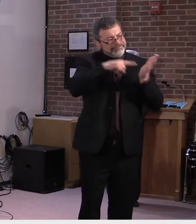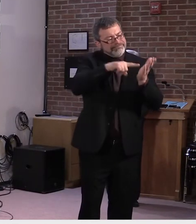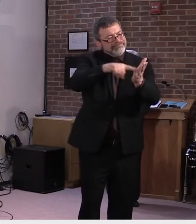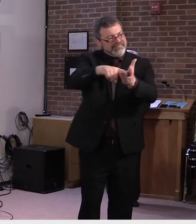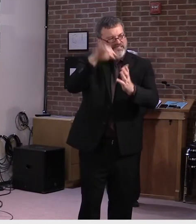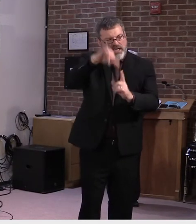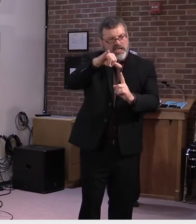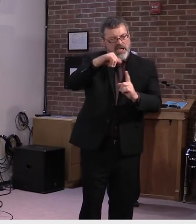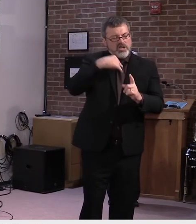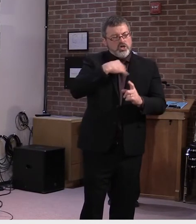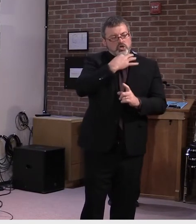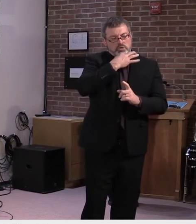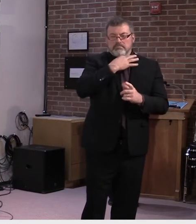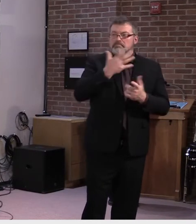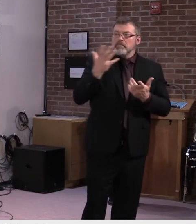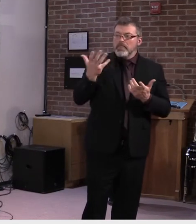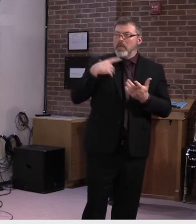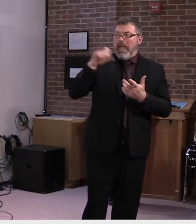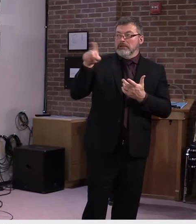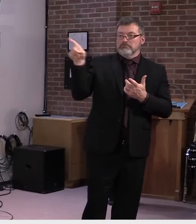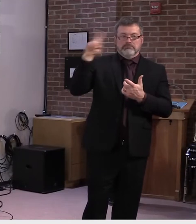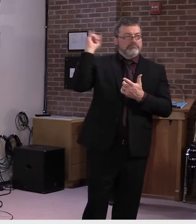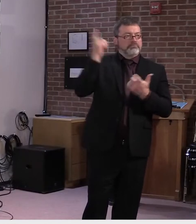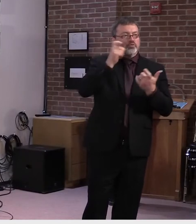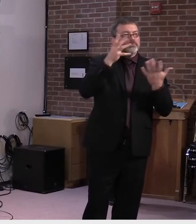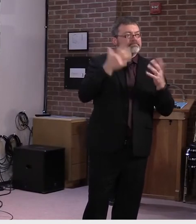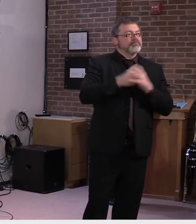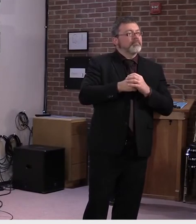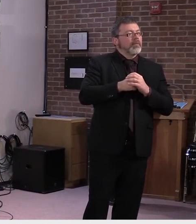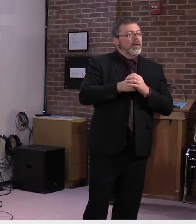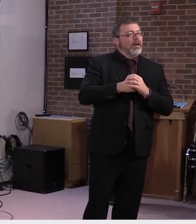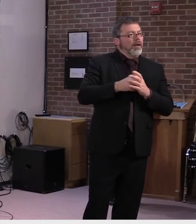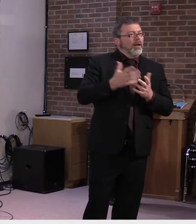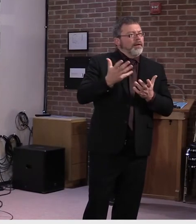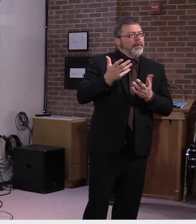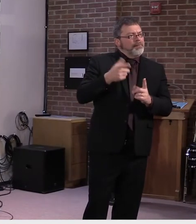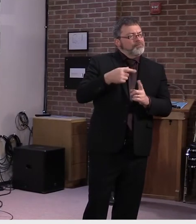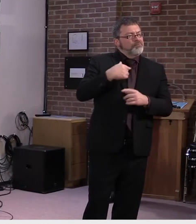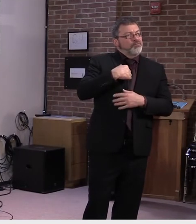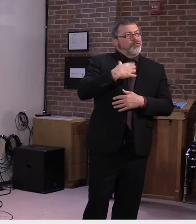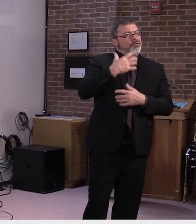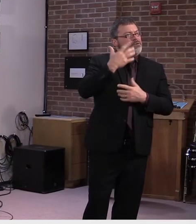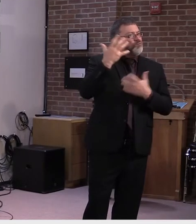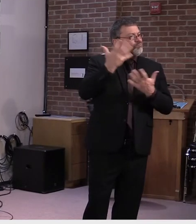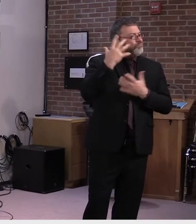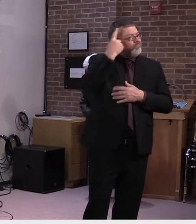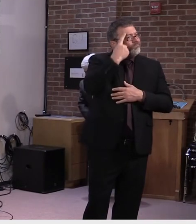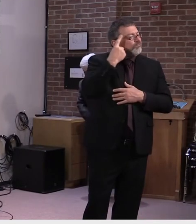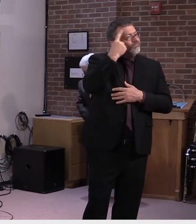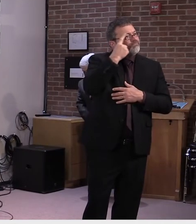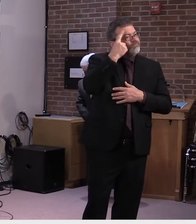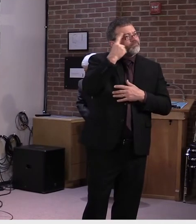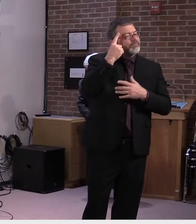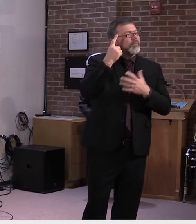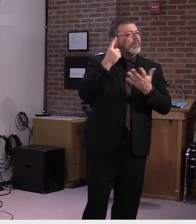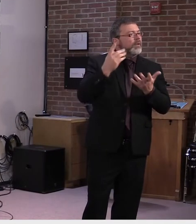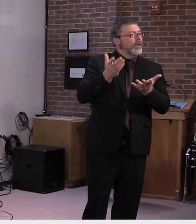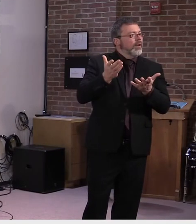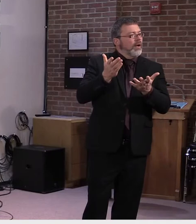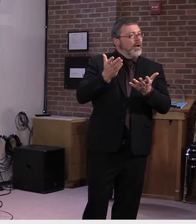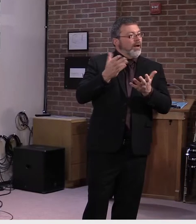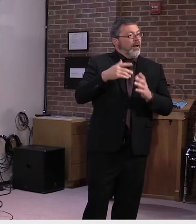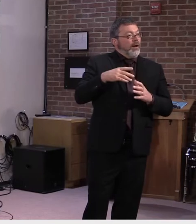in knowing, um, how responses from people who have been